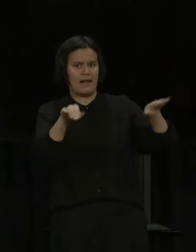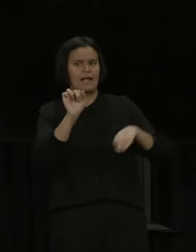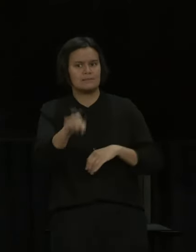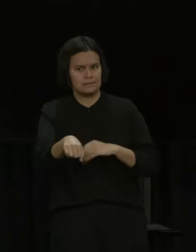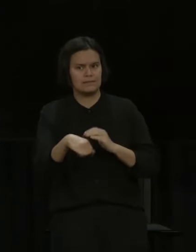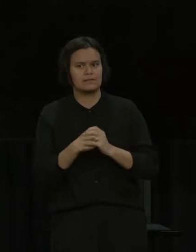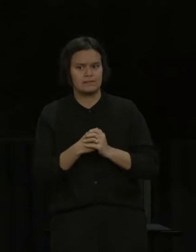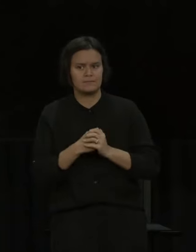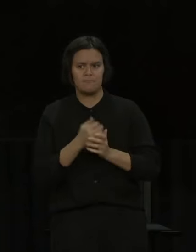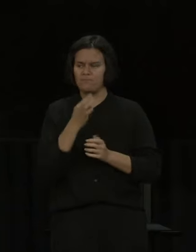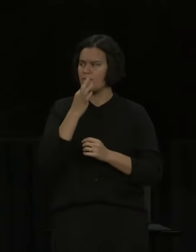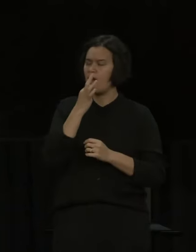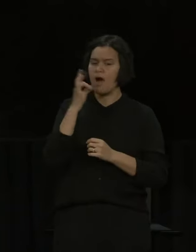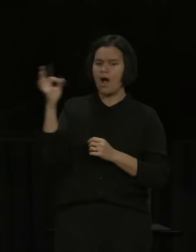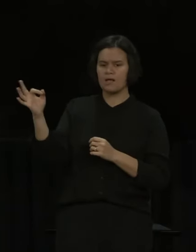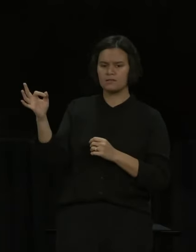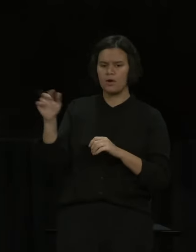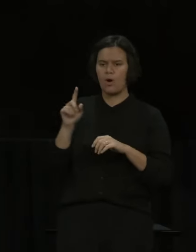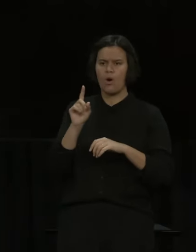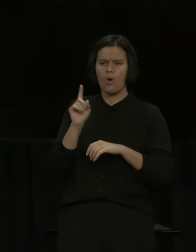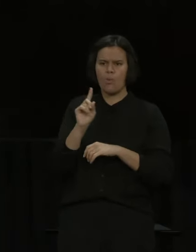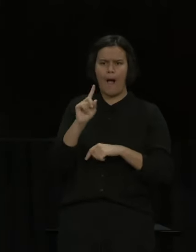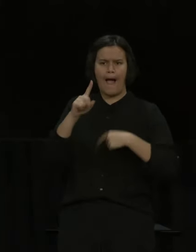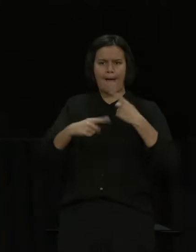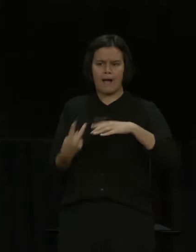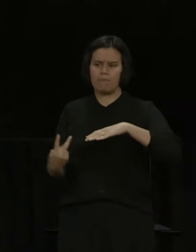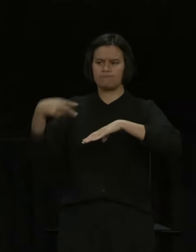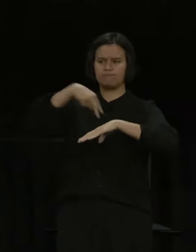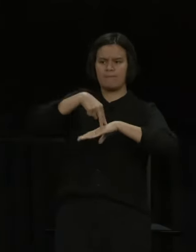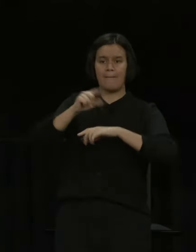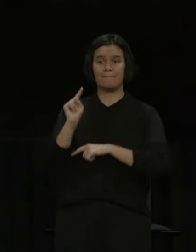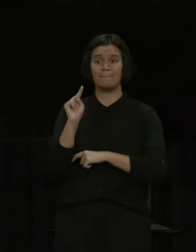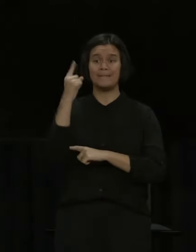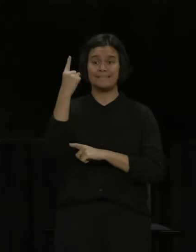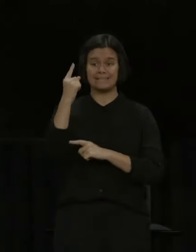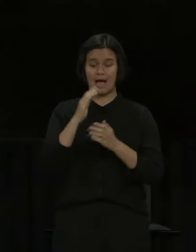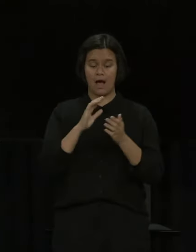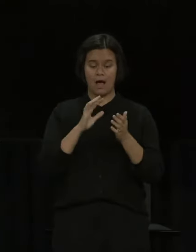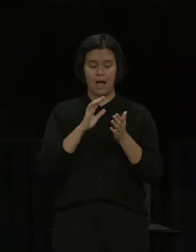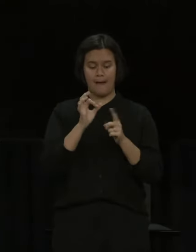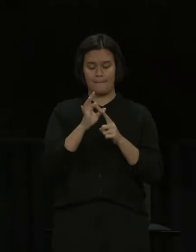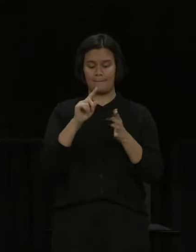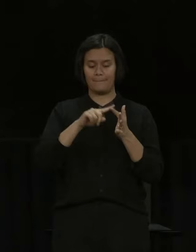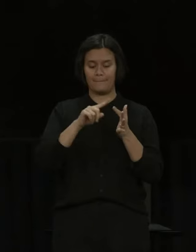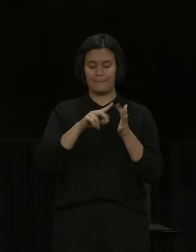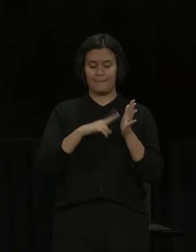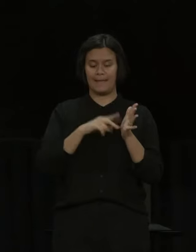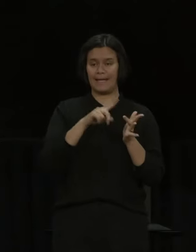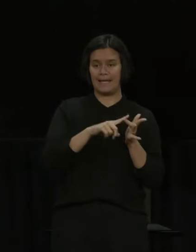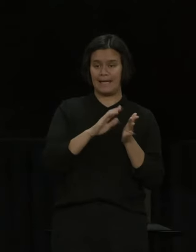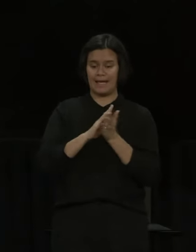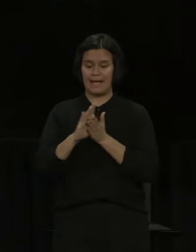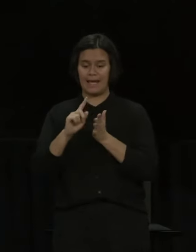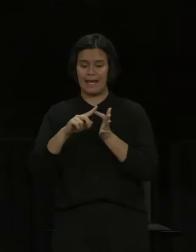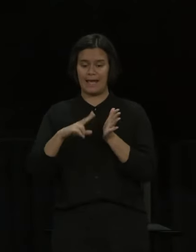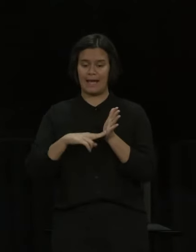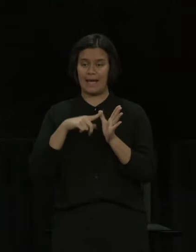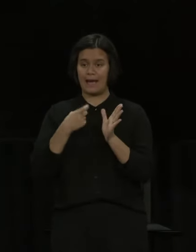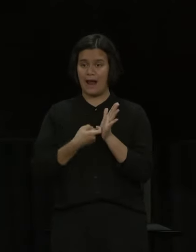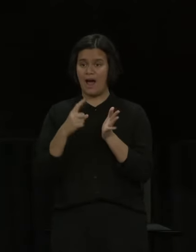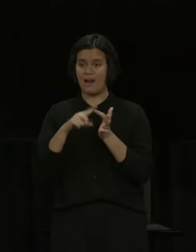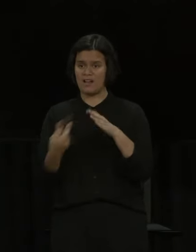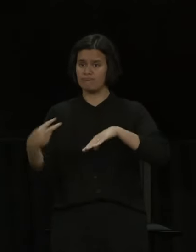podium during these press Minister Henaere has been up here on many occasions and he continues to be a really important part of our